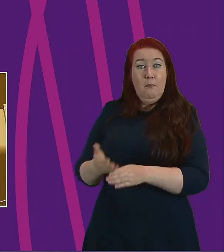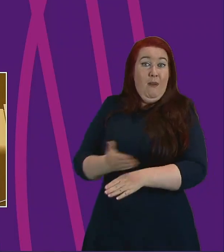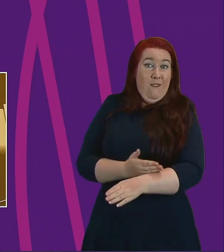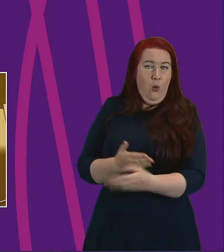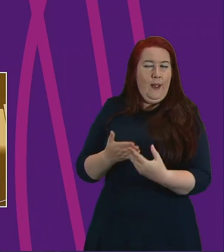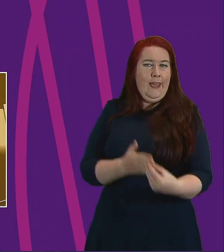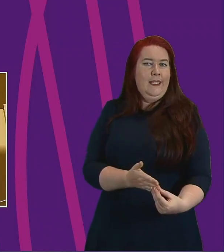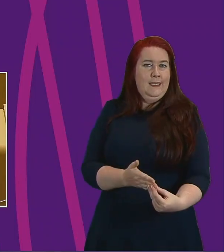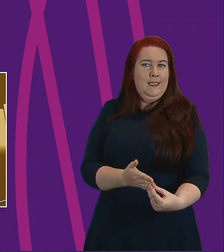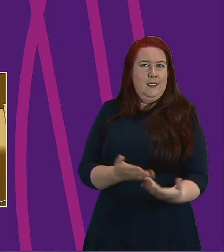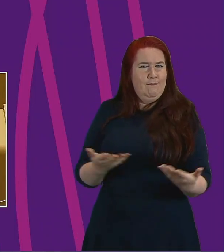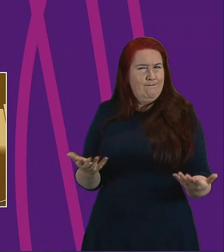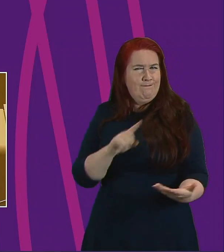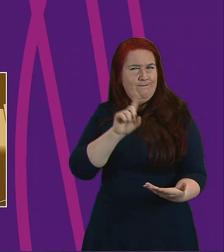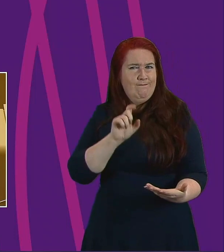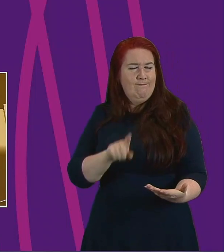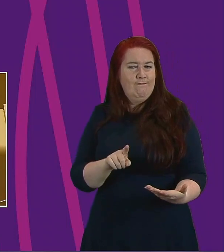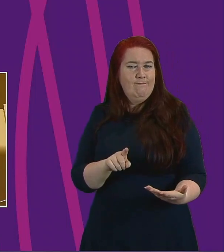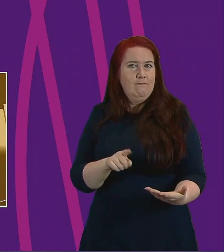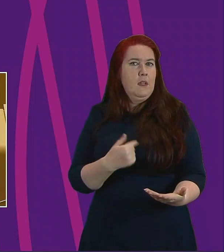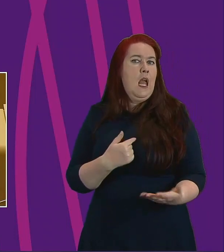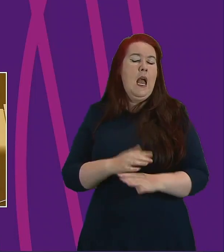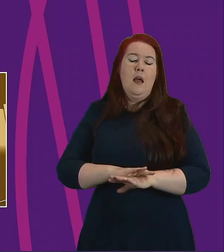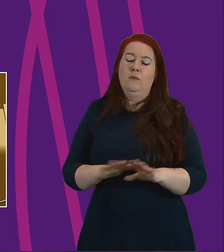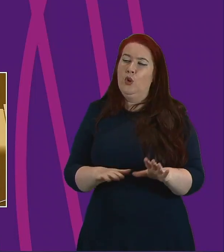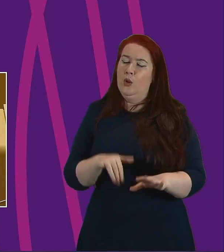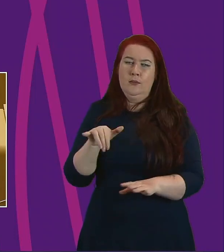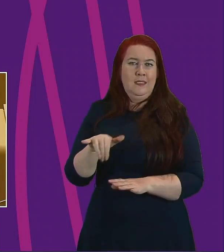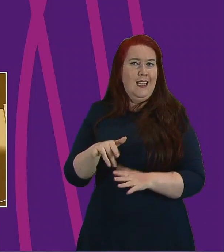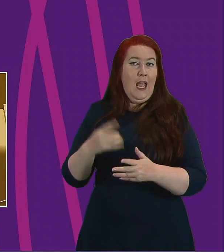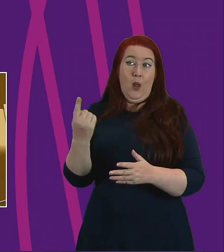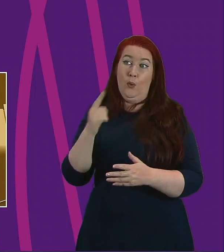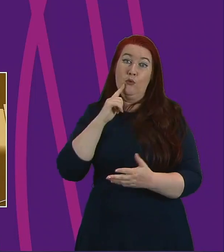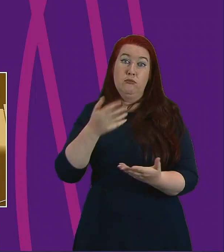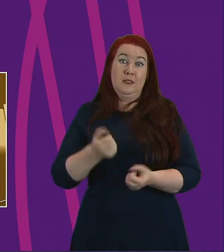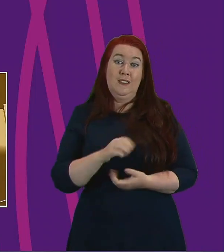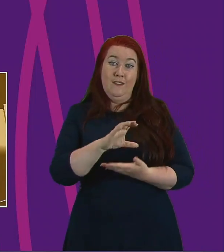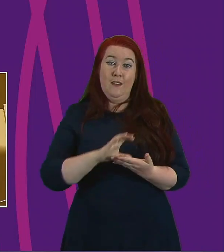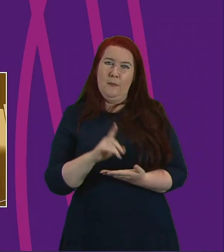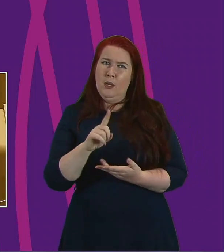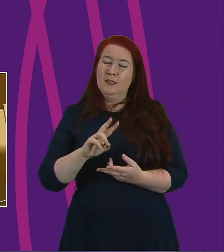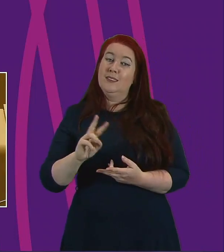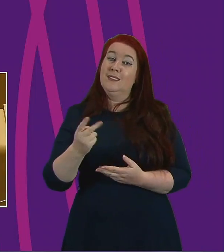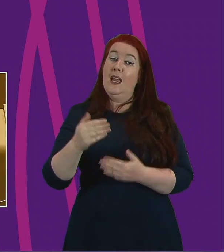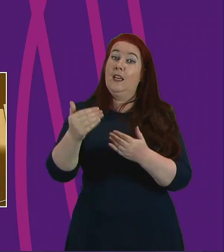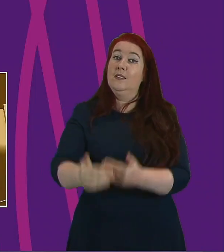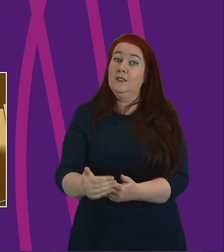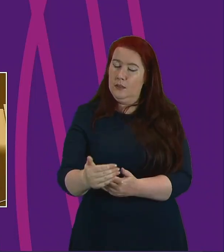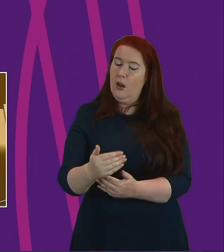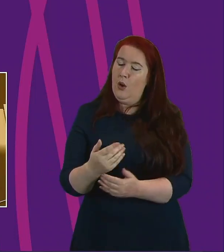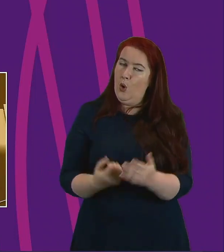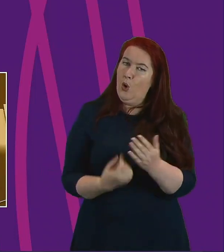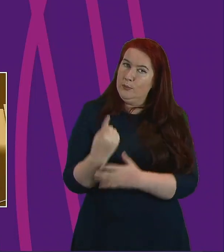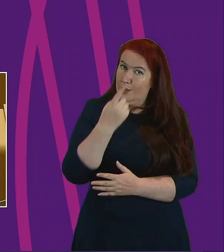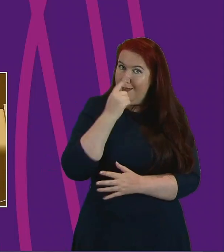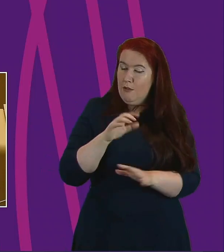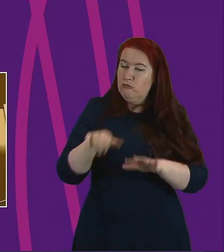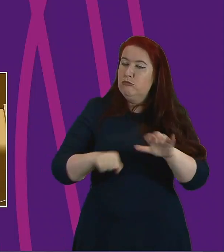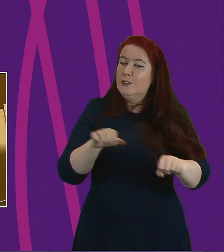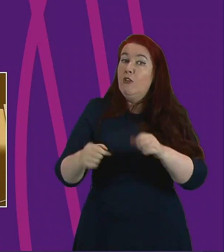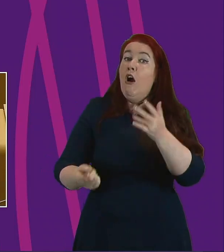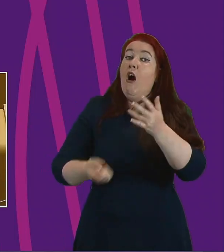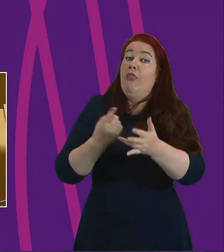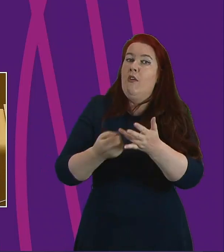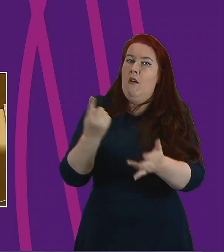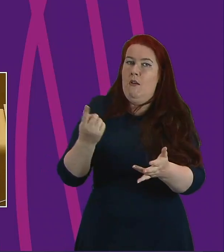I wouldn't question the integrity of anyone who received support but the second tranche gives an opportunity to reach out to other communities and